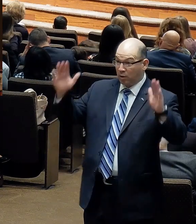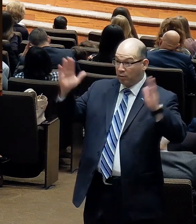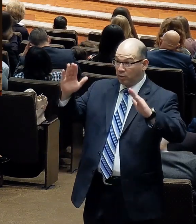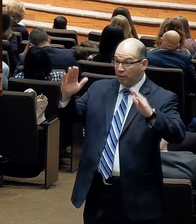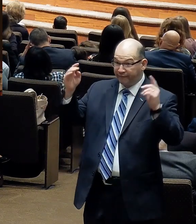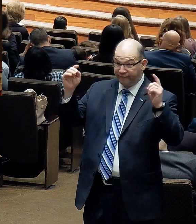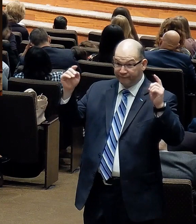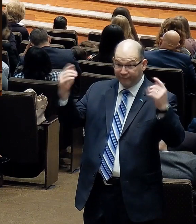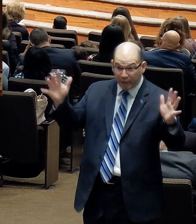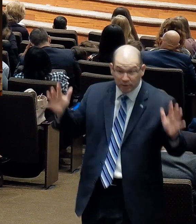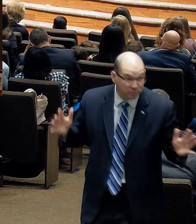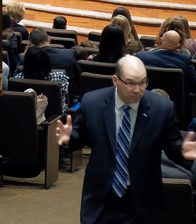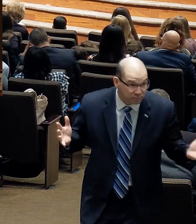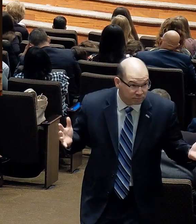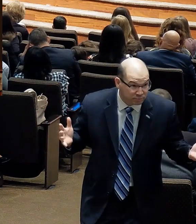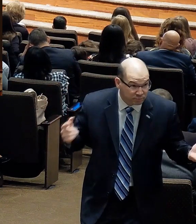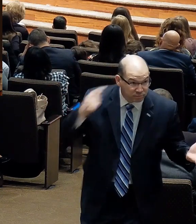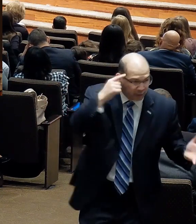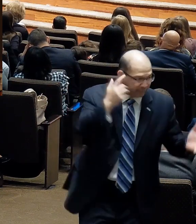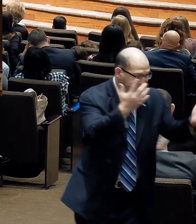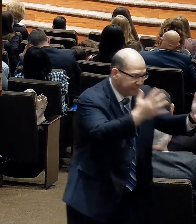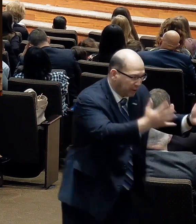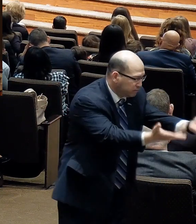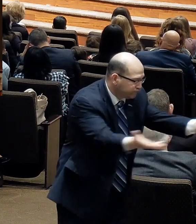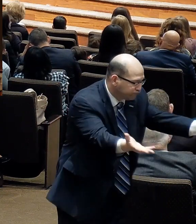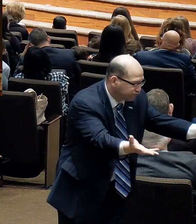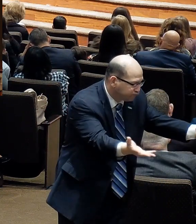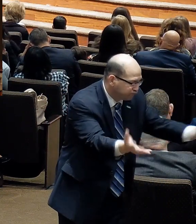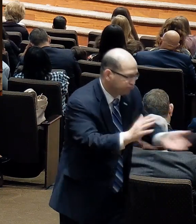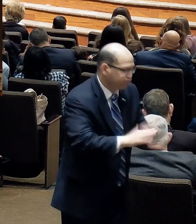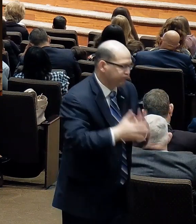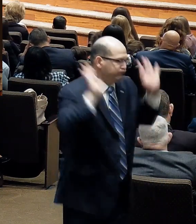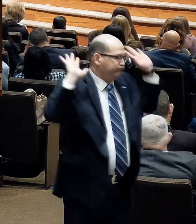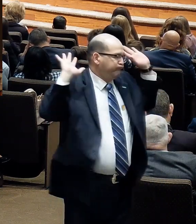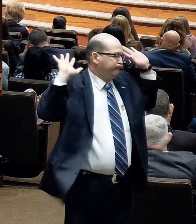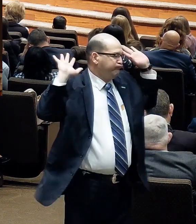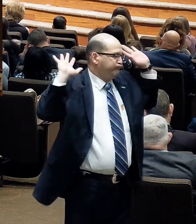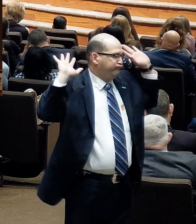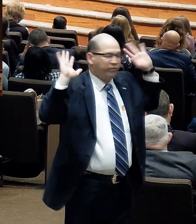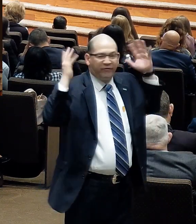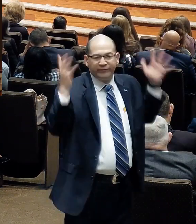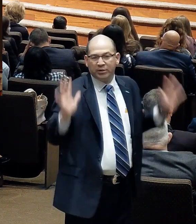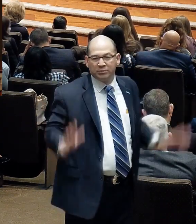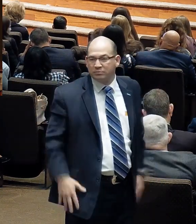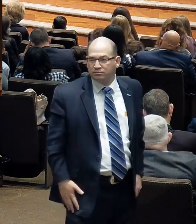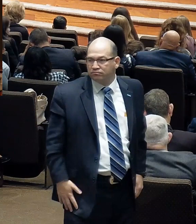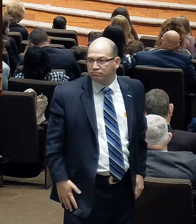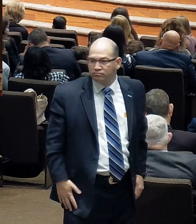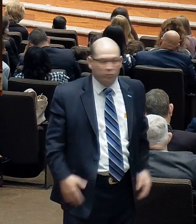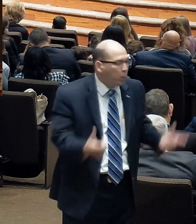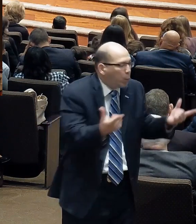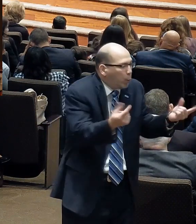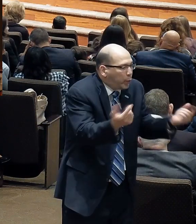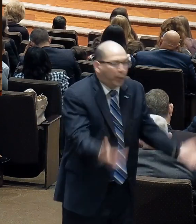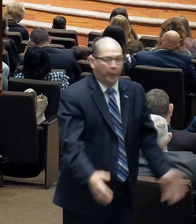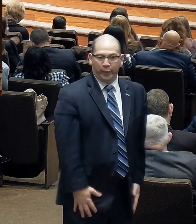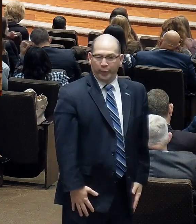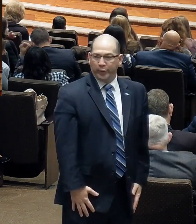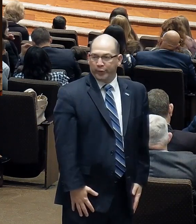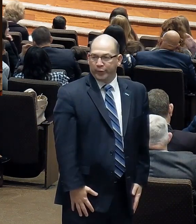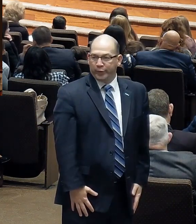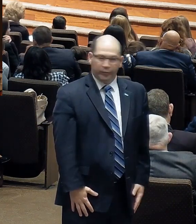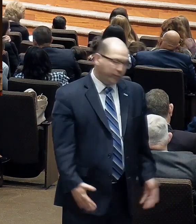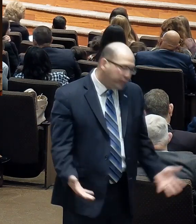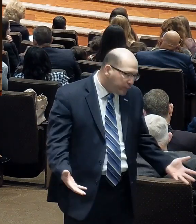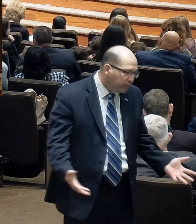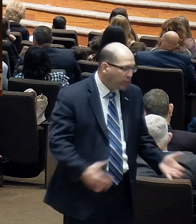There's no more hope for an answer. The situation's now impossible. We came to him, and he didn't come through the way we thought he would